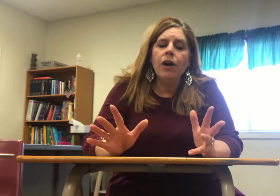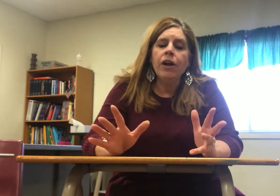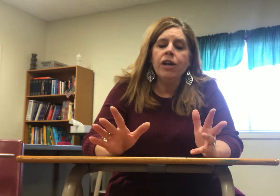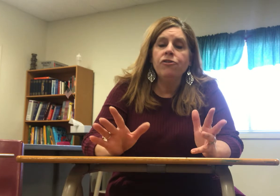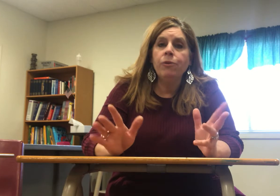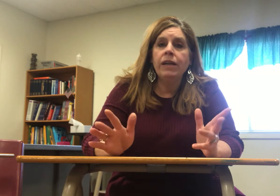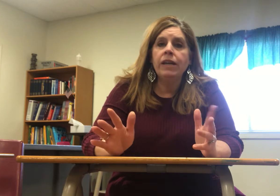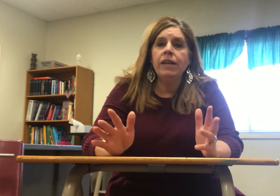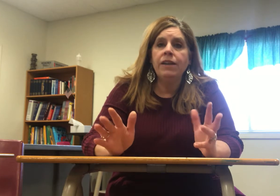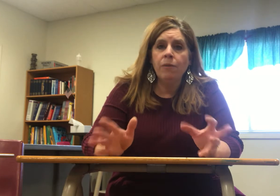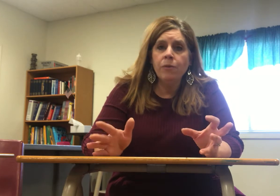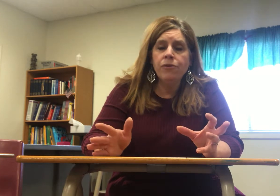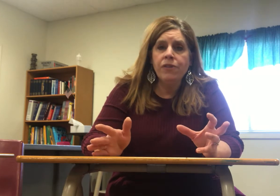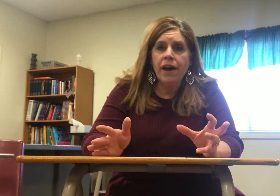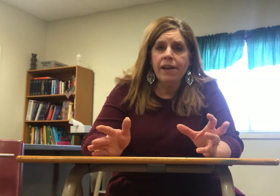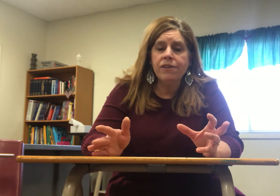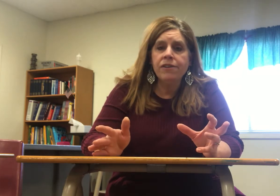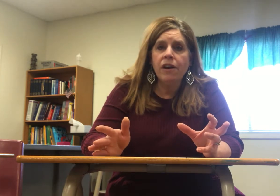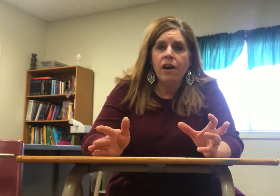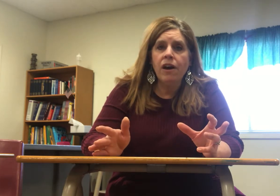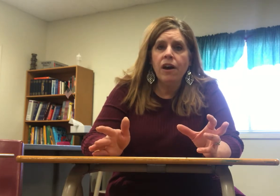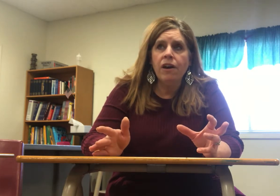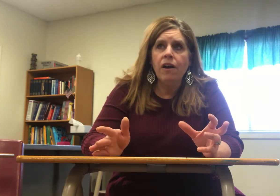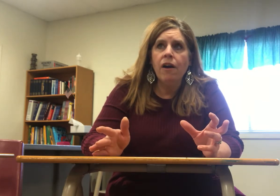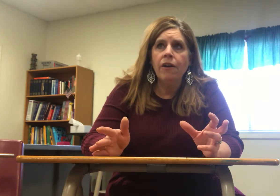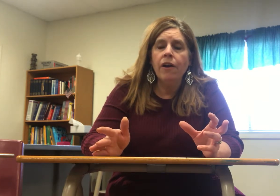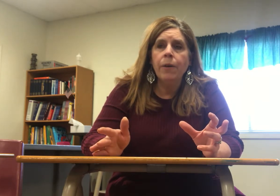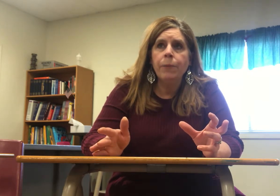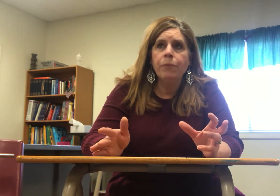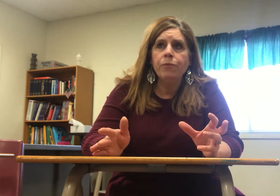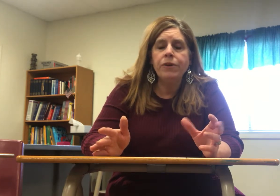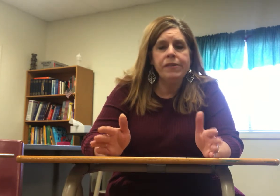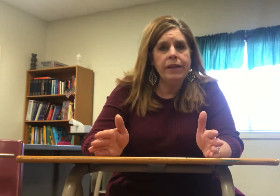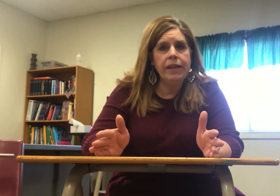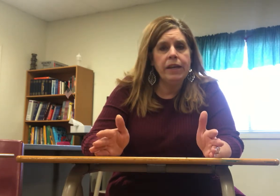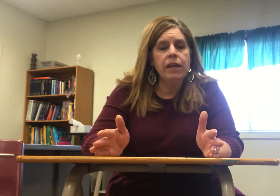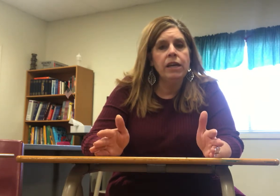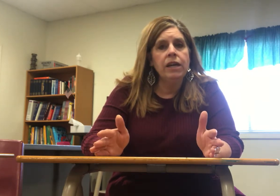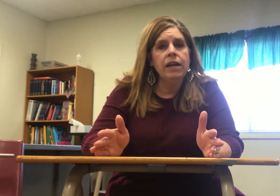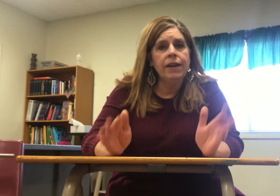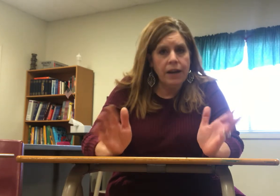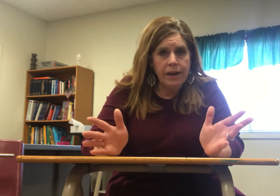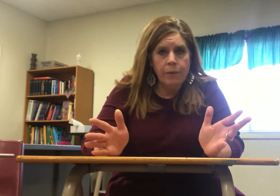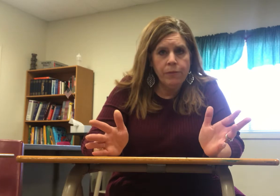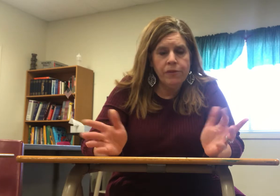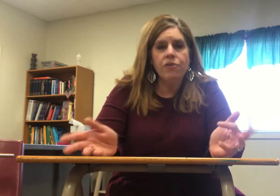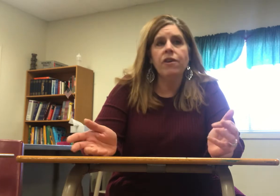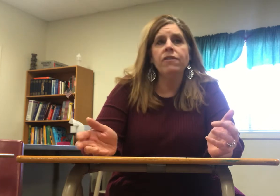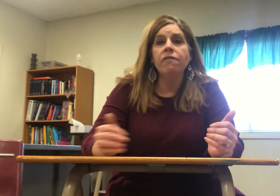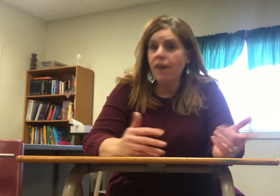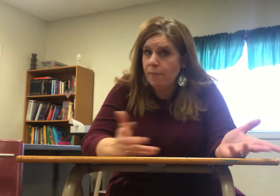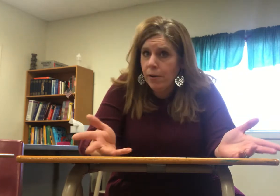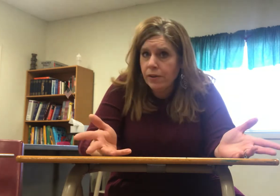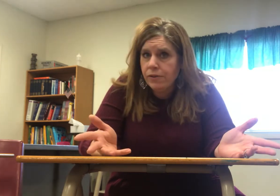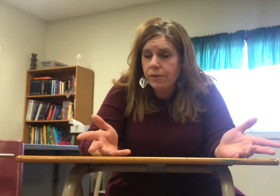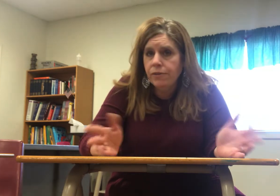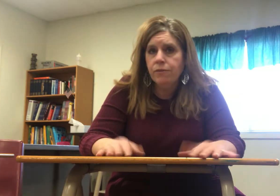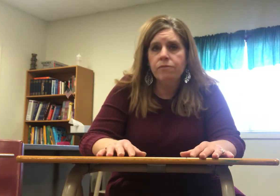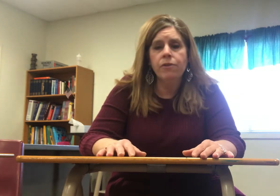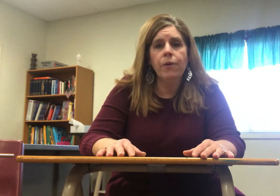doing numbers that are preceding an item such as five books okay